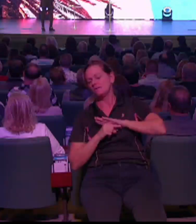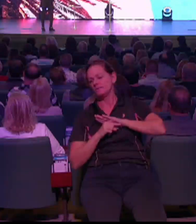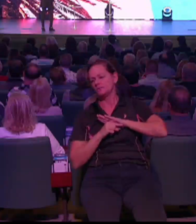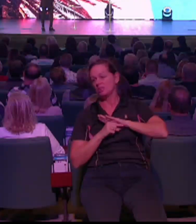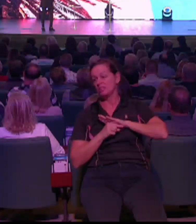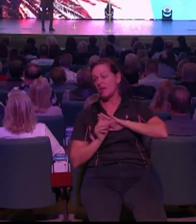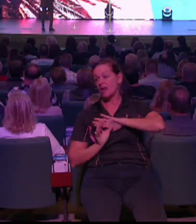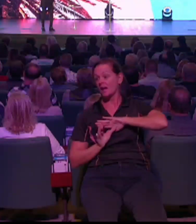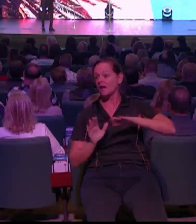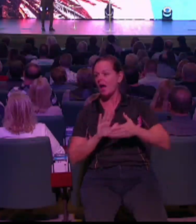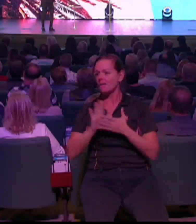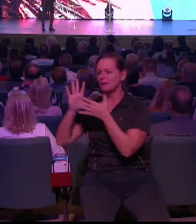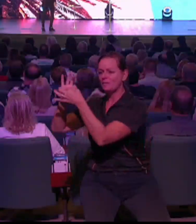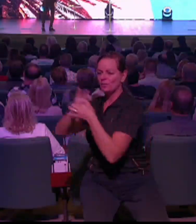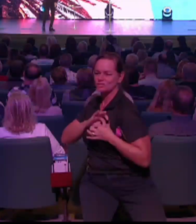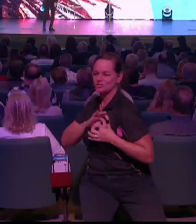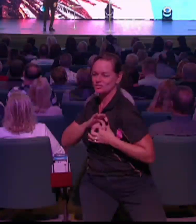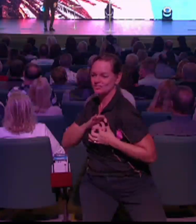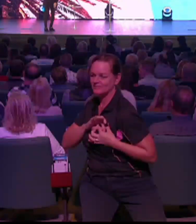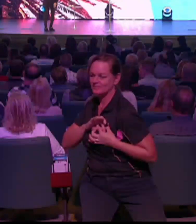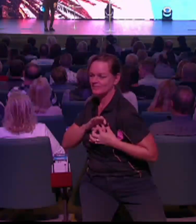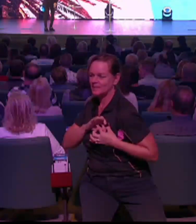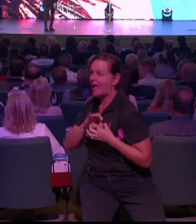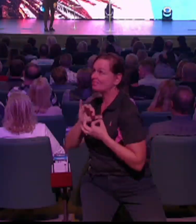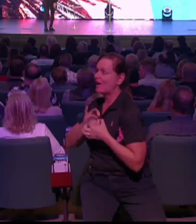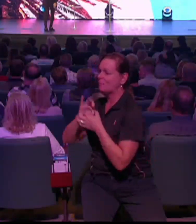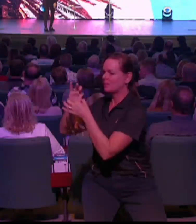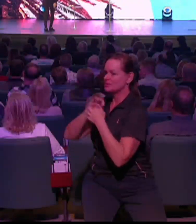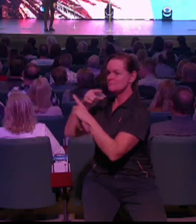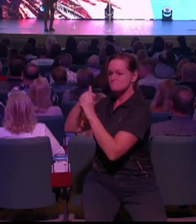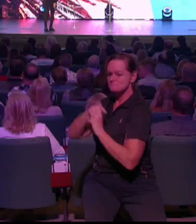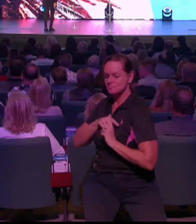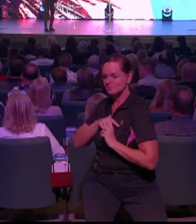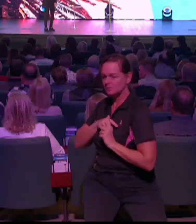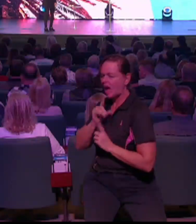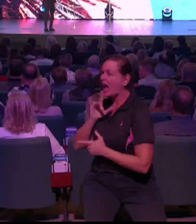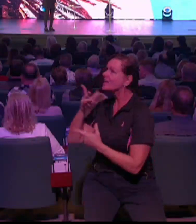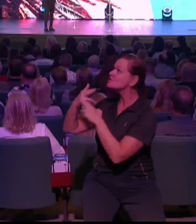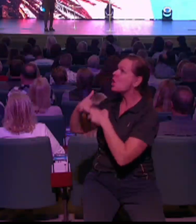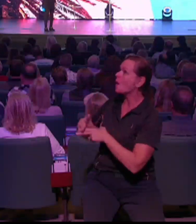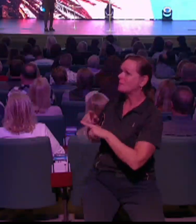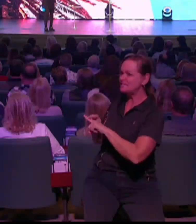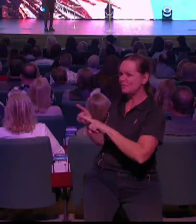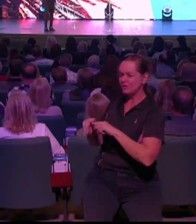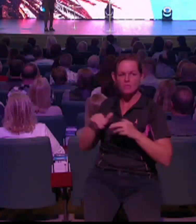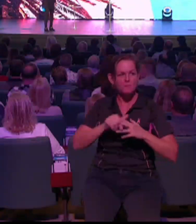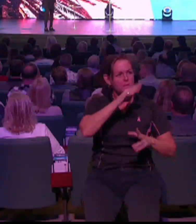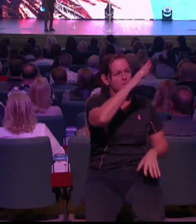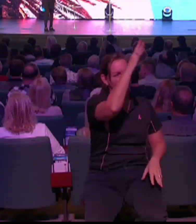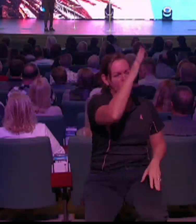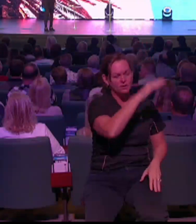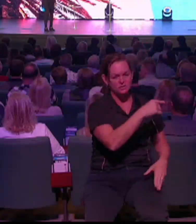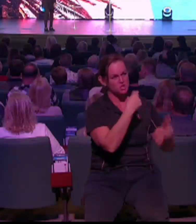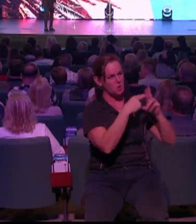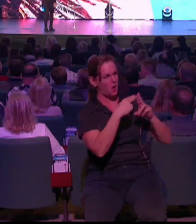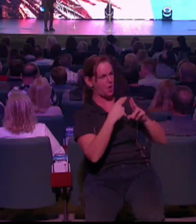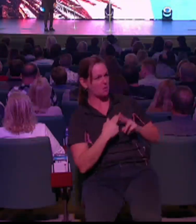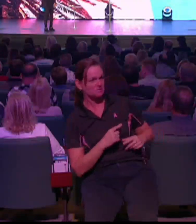was. But the name I one day would be. He began to call me forth in destiny and strength. He began to